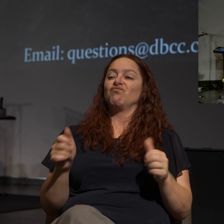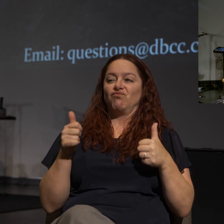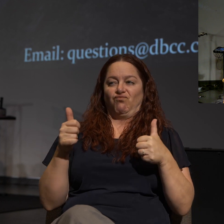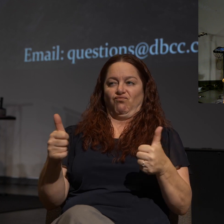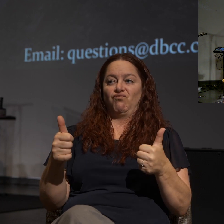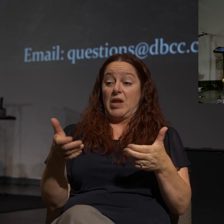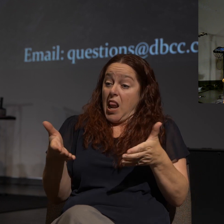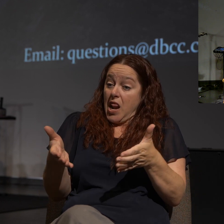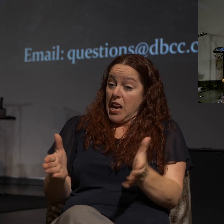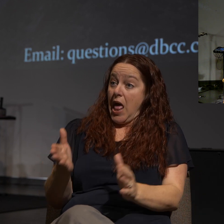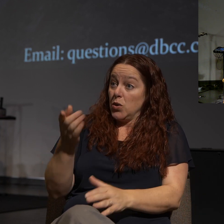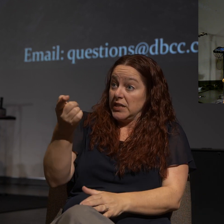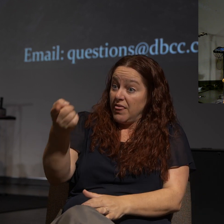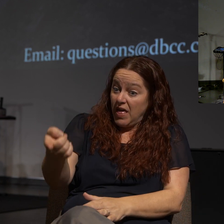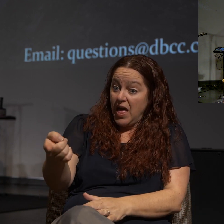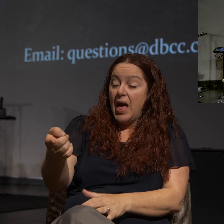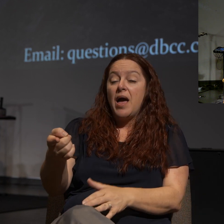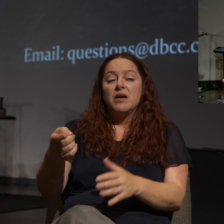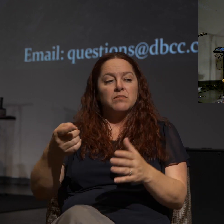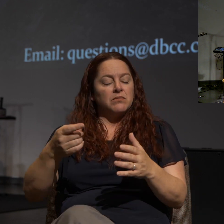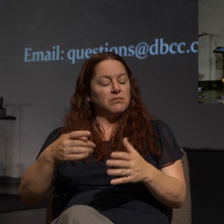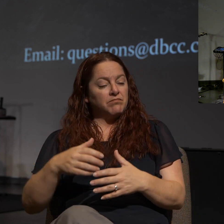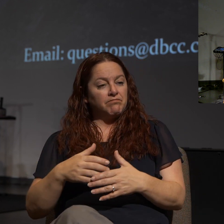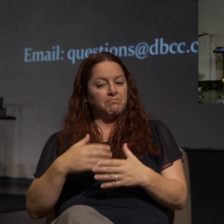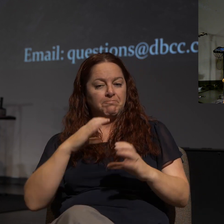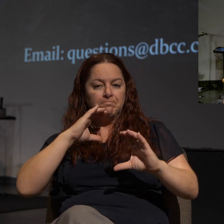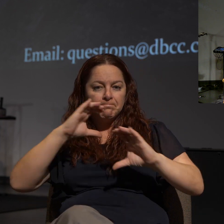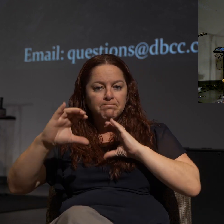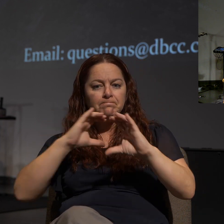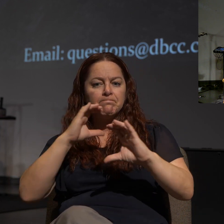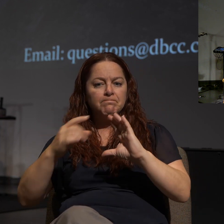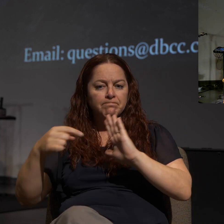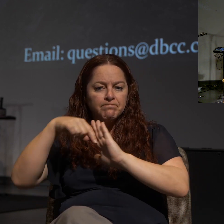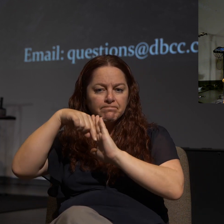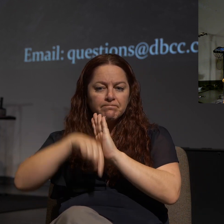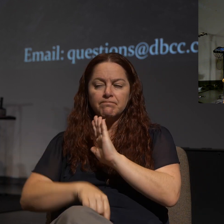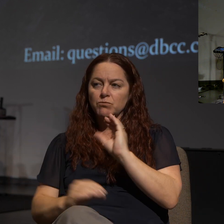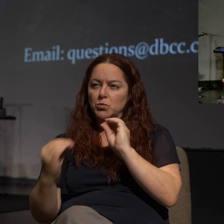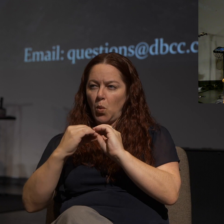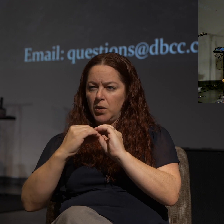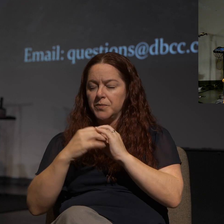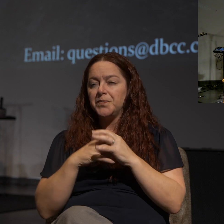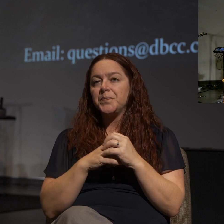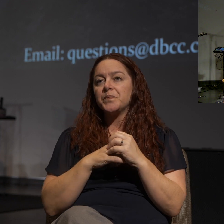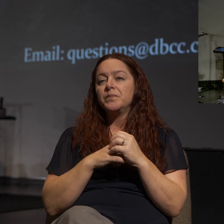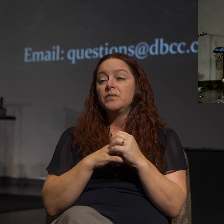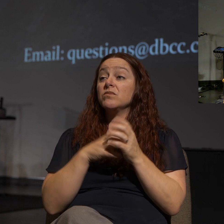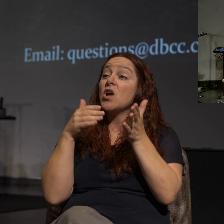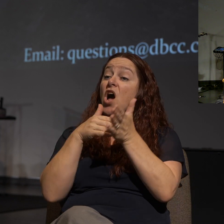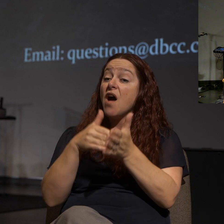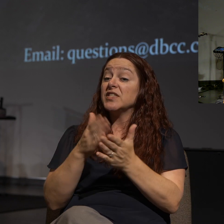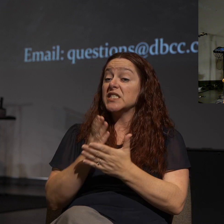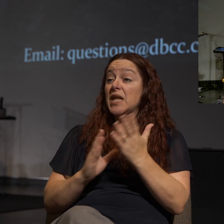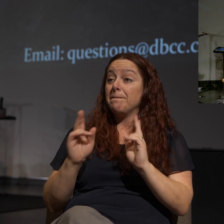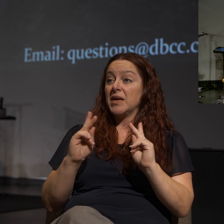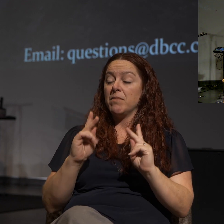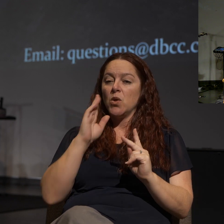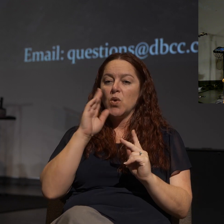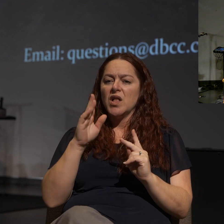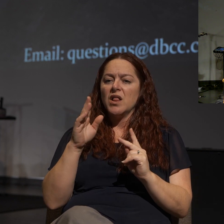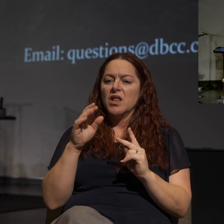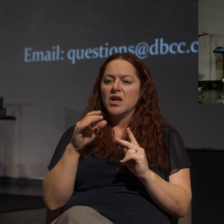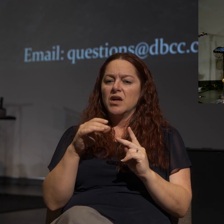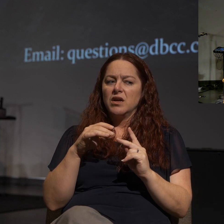allows them to enter into a greater conversation. What you'll often find is at some point, people even will run out of